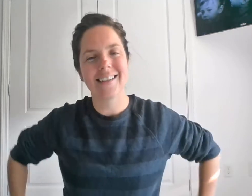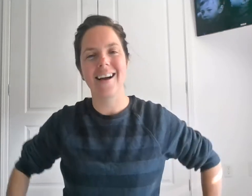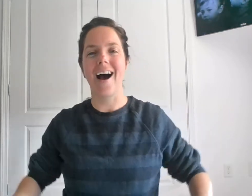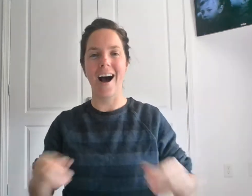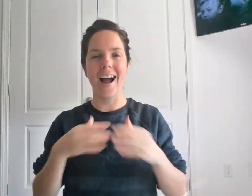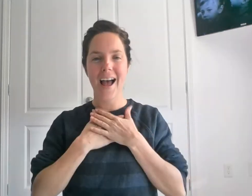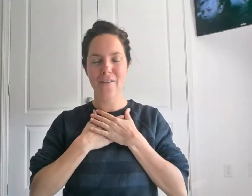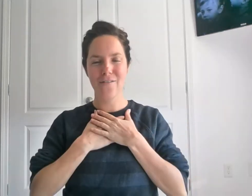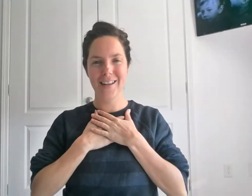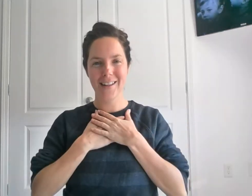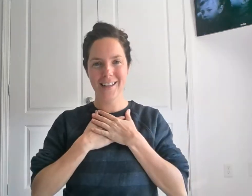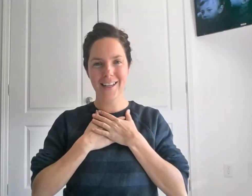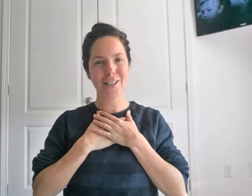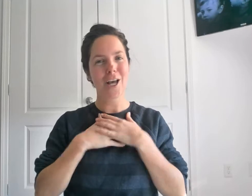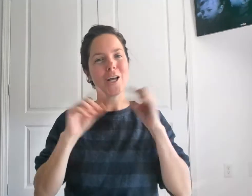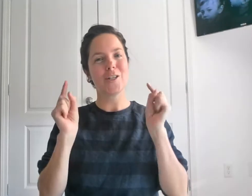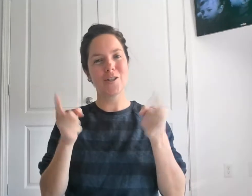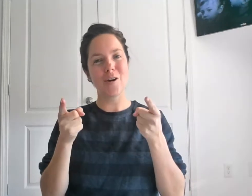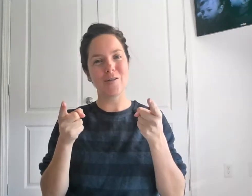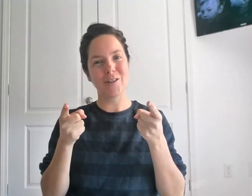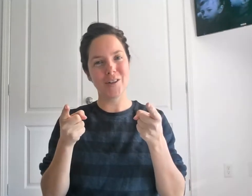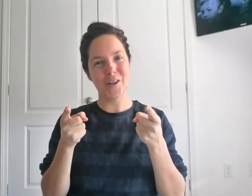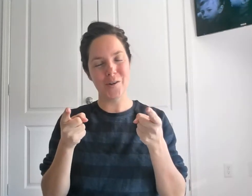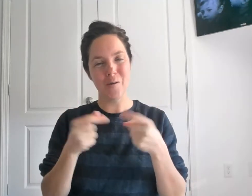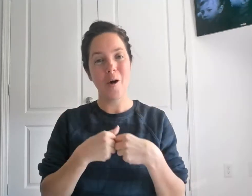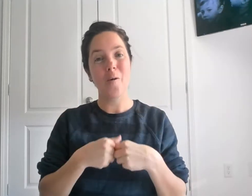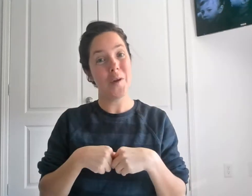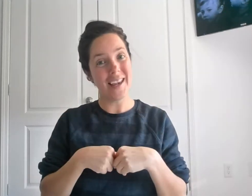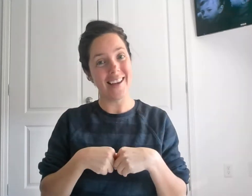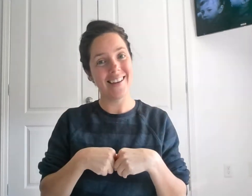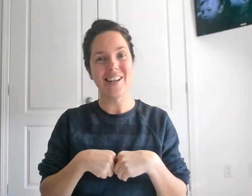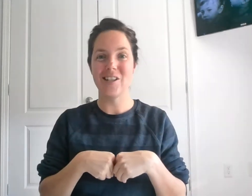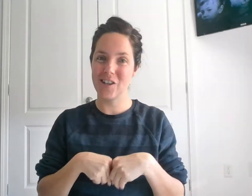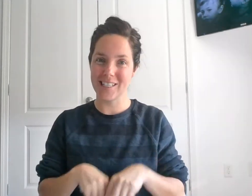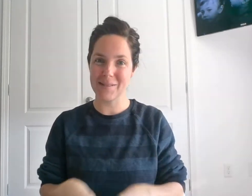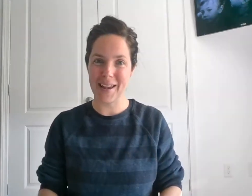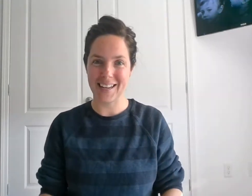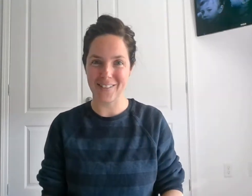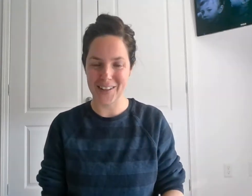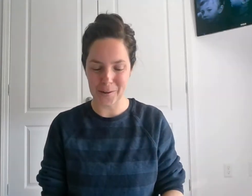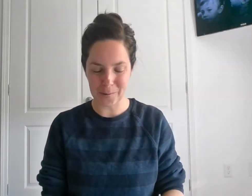I have feelings. So do you. We just made a few.